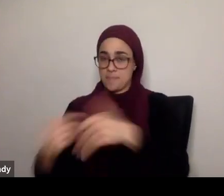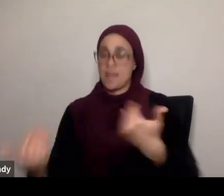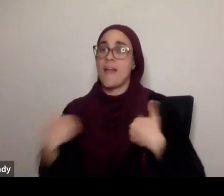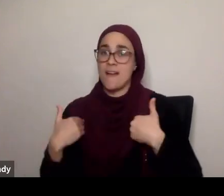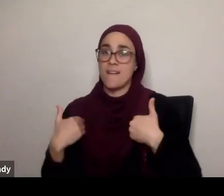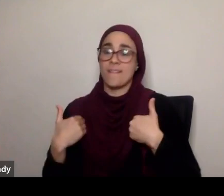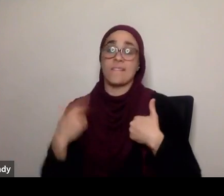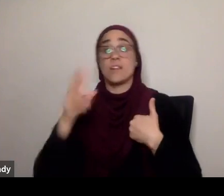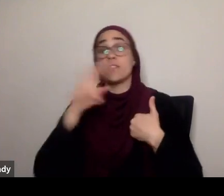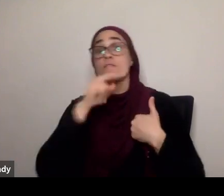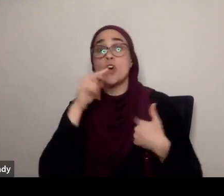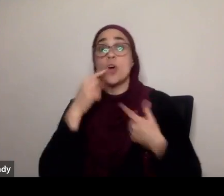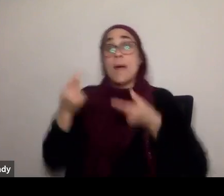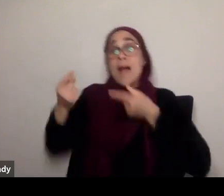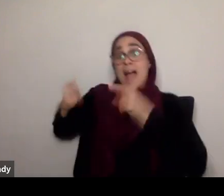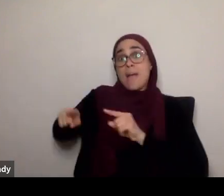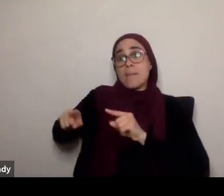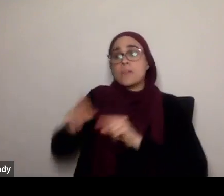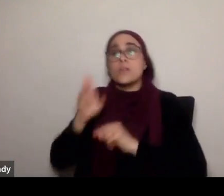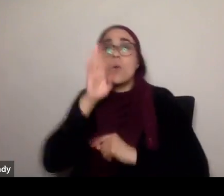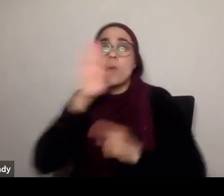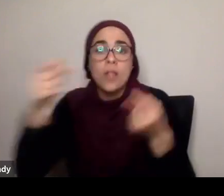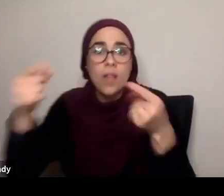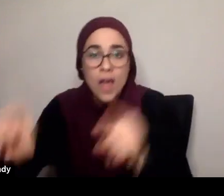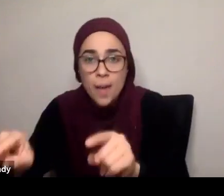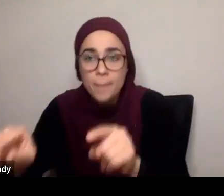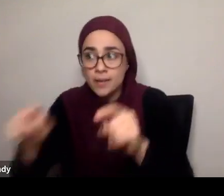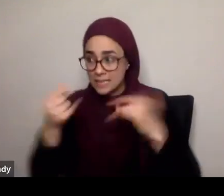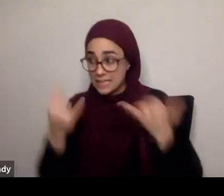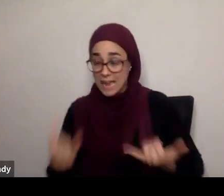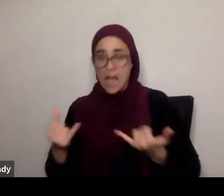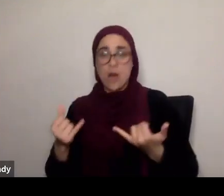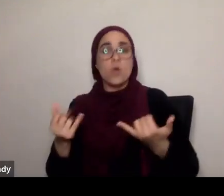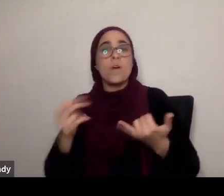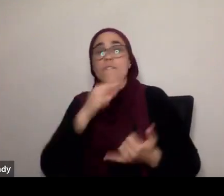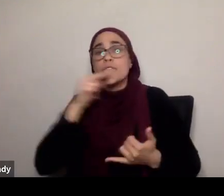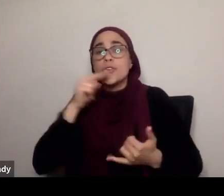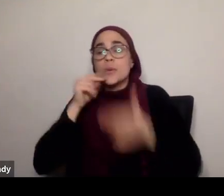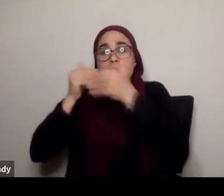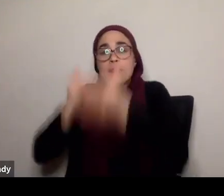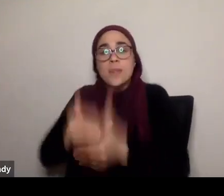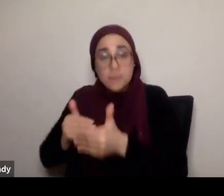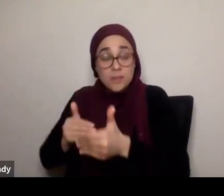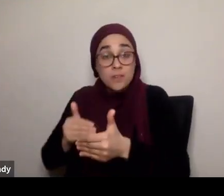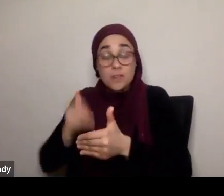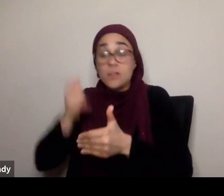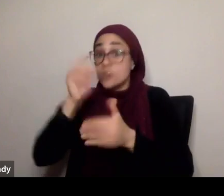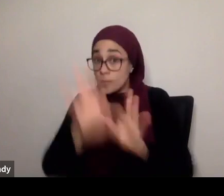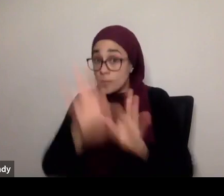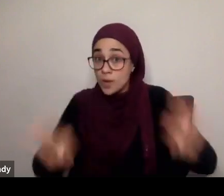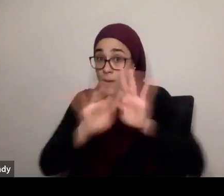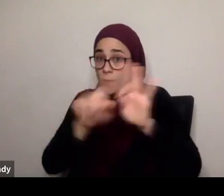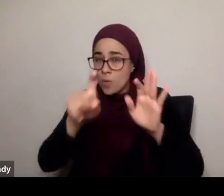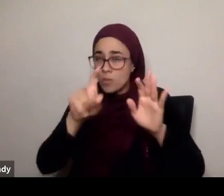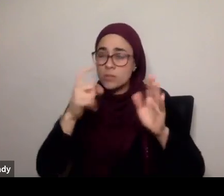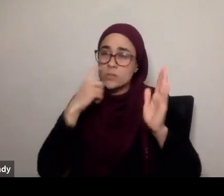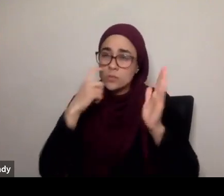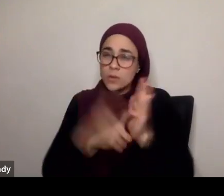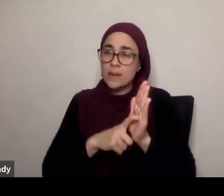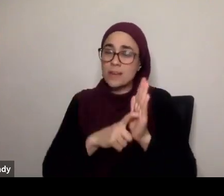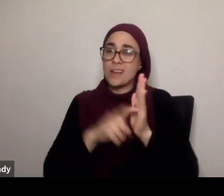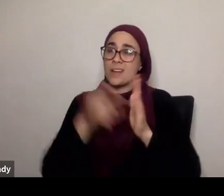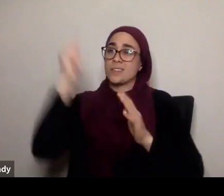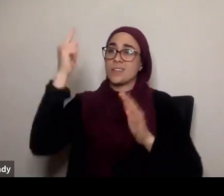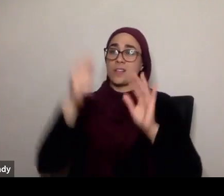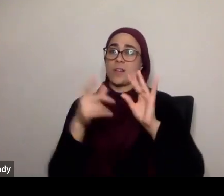when Allah subhanahu wa ta'ala, changes between nouns, and verbs, this is an important area for us, to basically reflect on, and ask why,